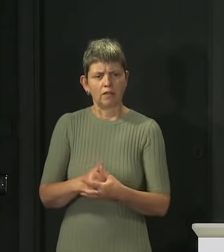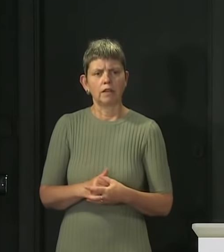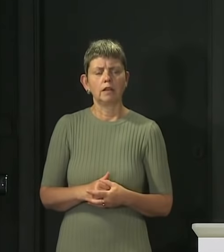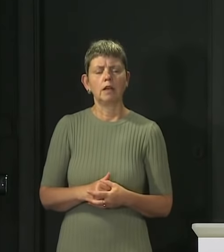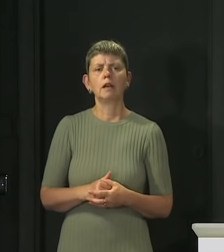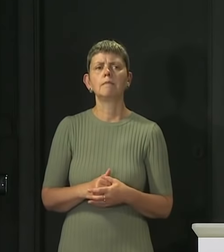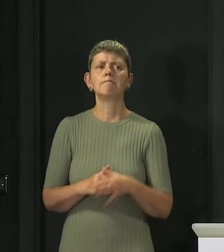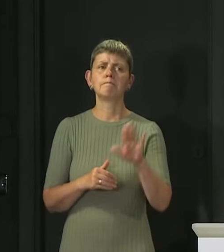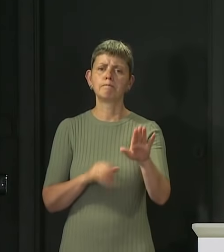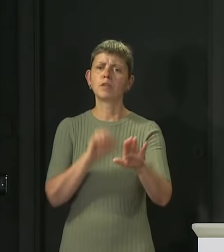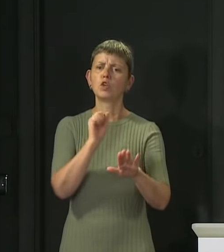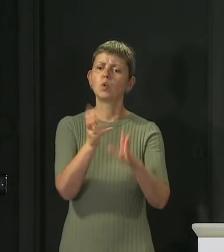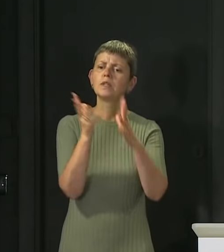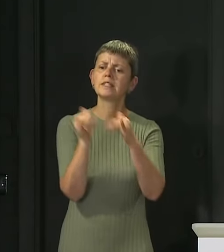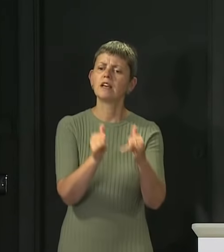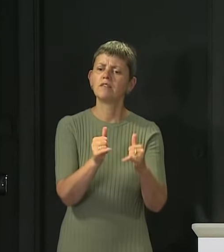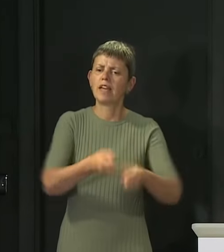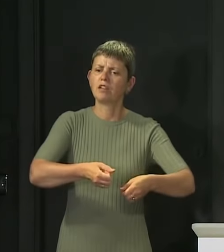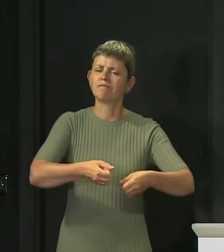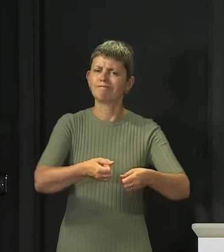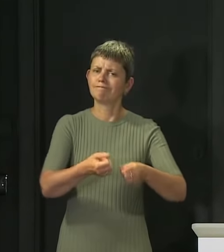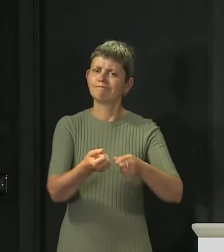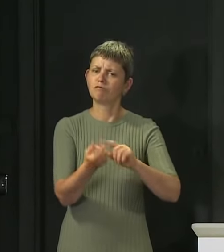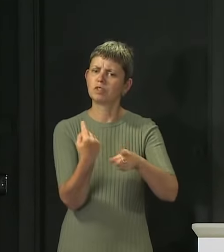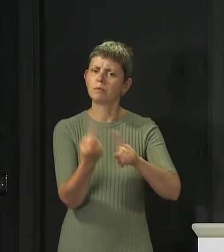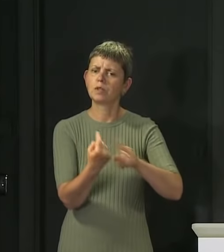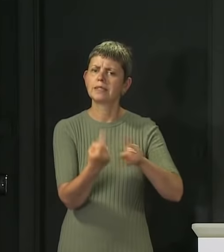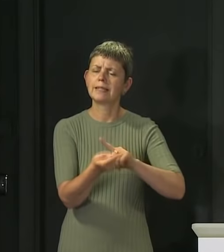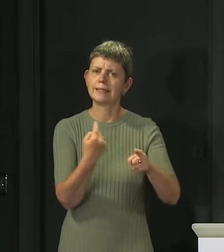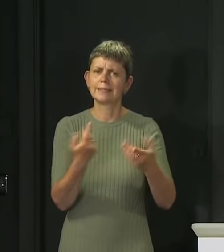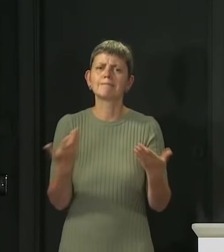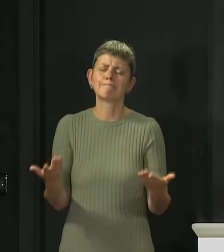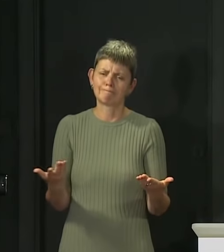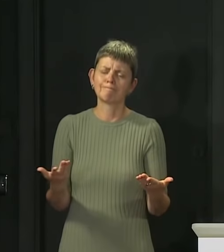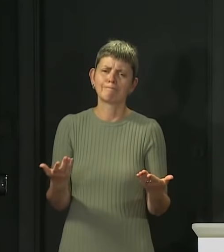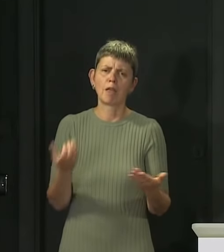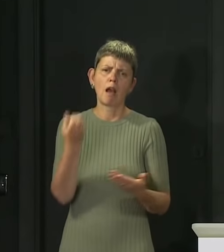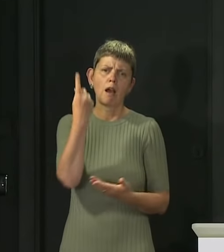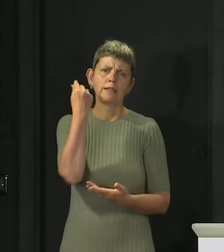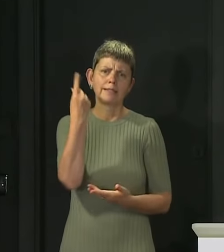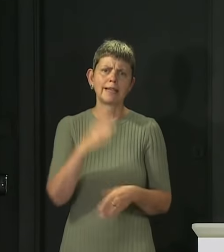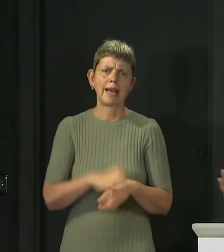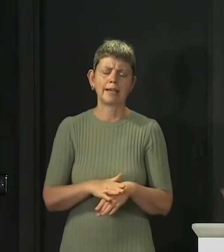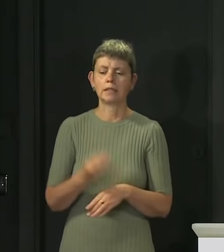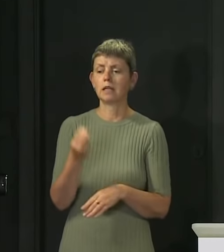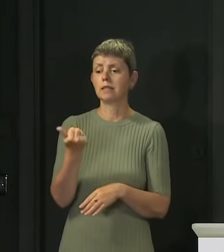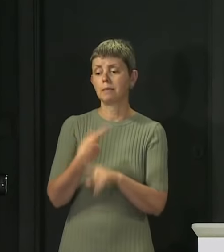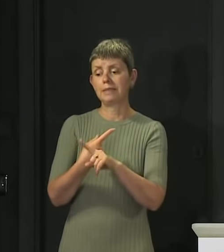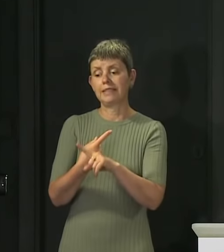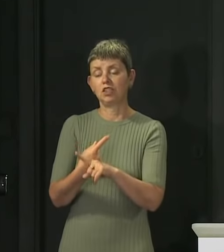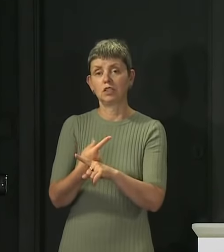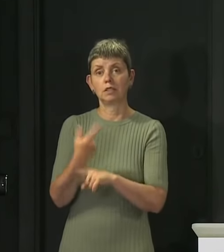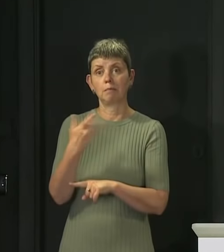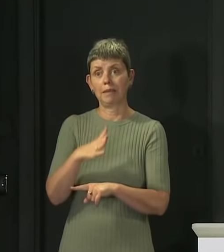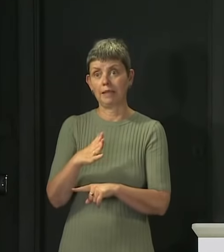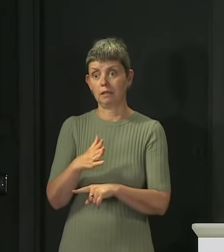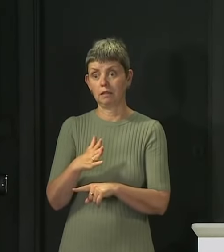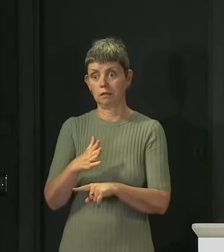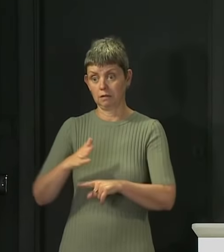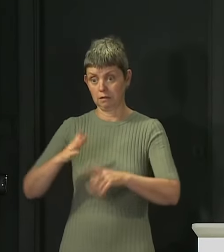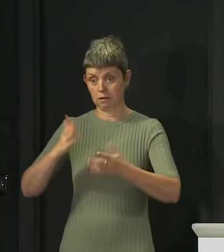the survey results that you've quoted at me. Teachers, like pupils, have been out of schools, while some teachers have been, of course, in schools